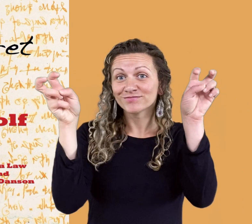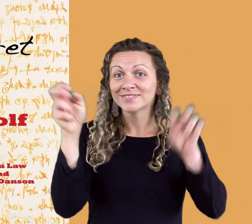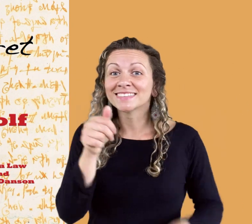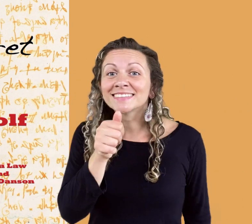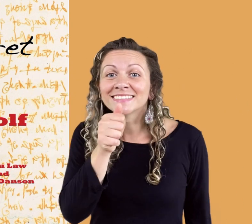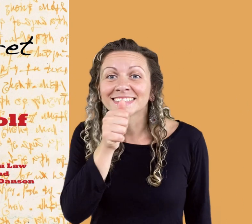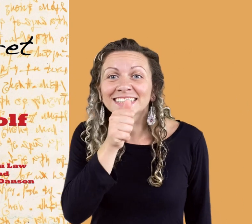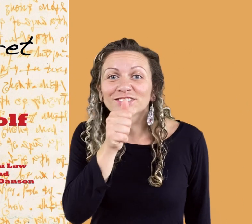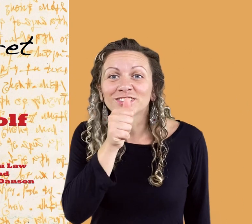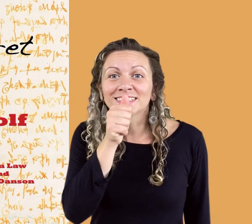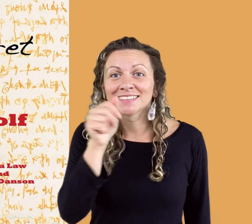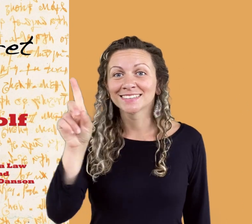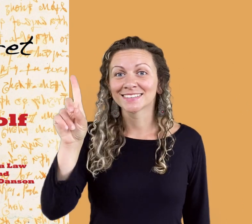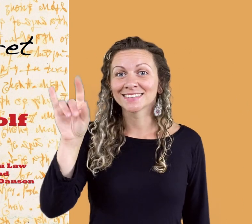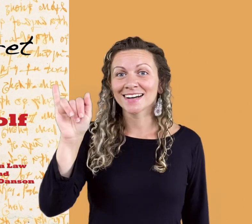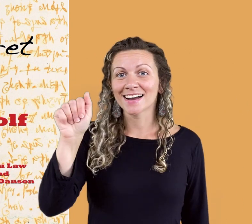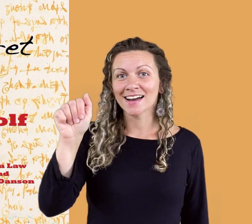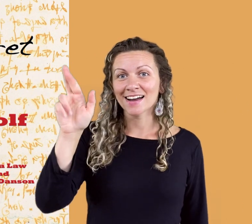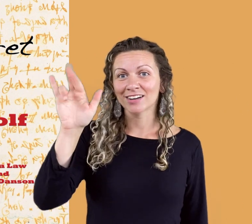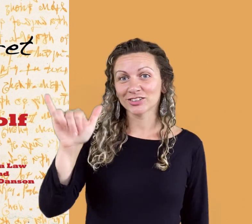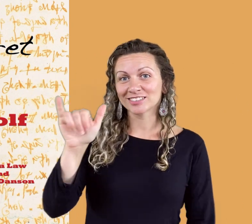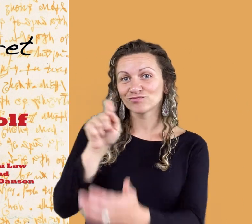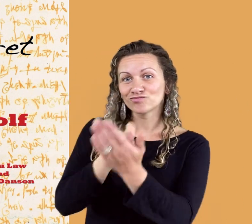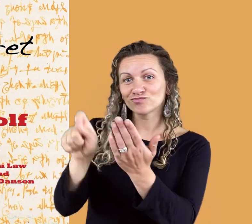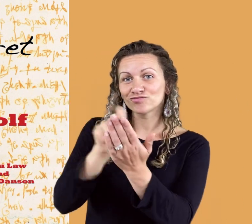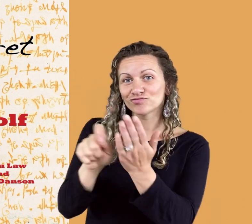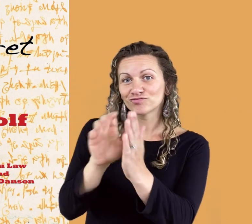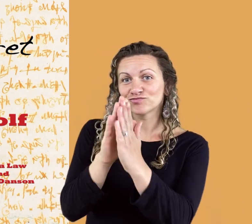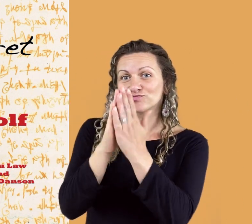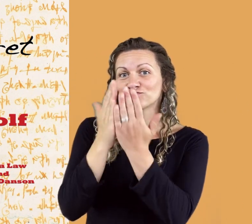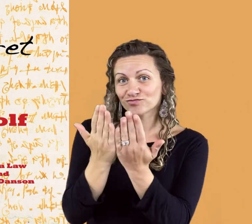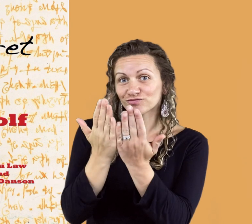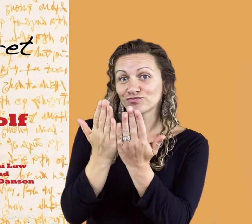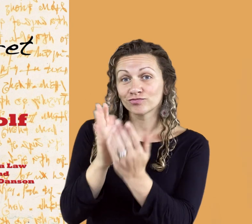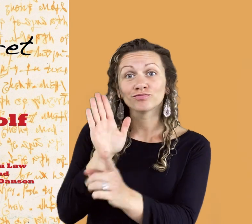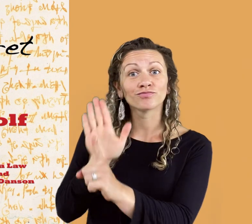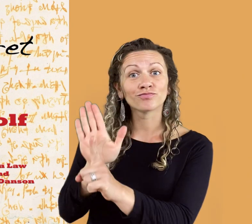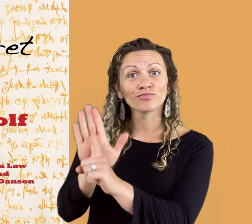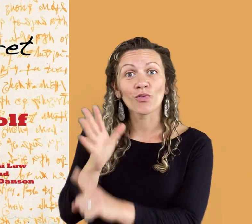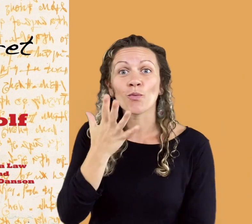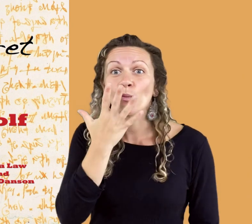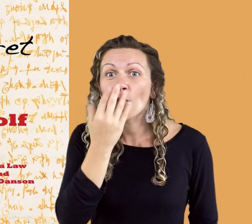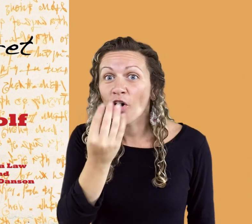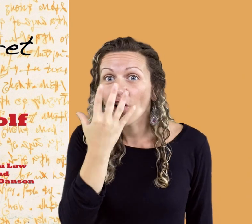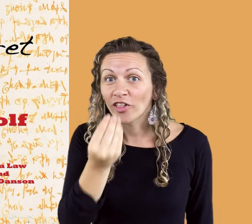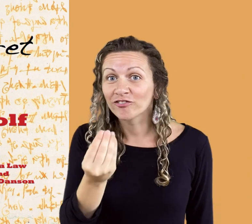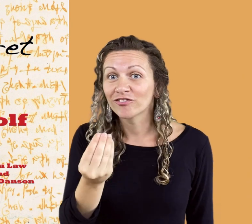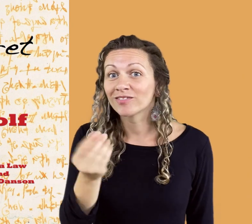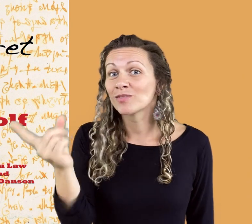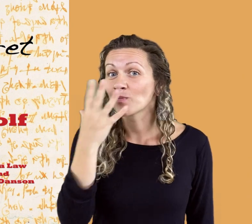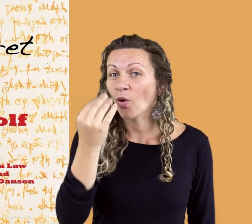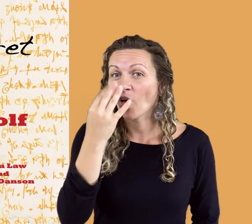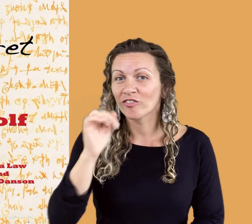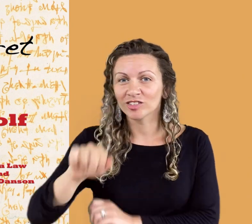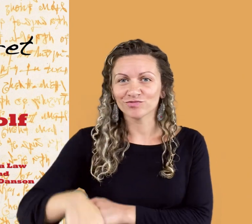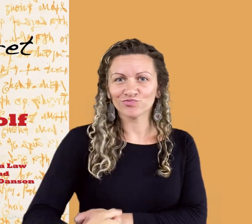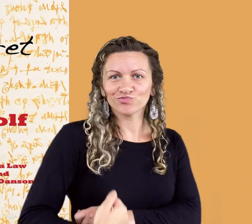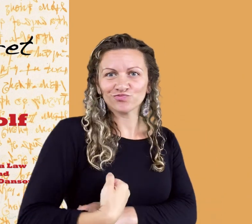This story is entitled, The Secret Diary of a Wolf. Here,